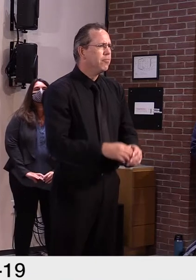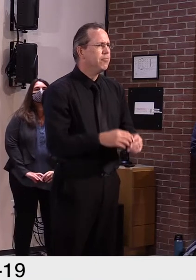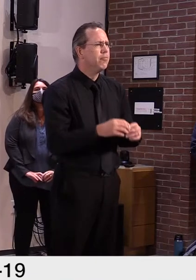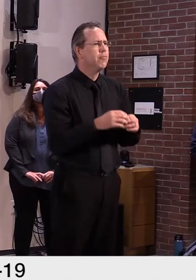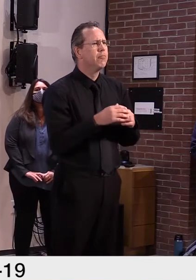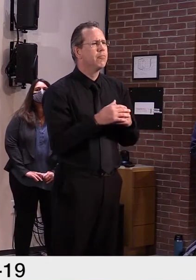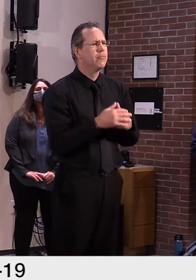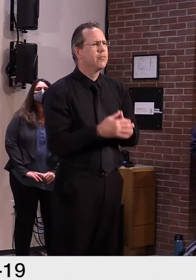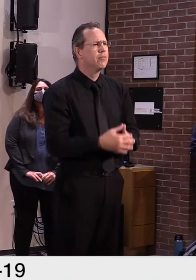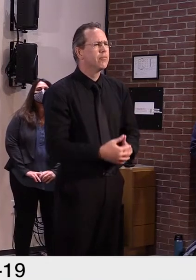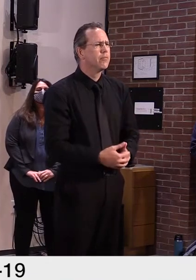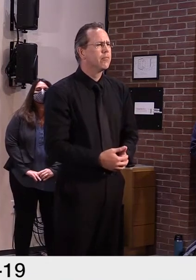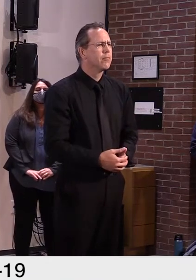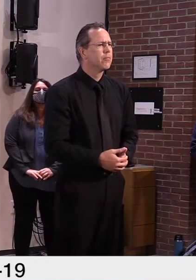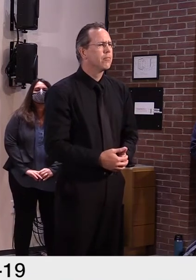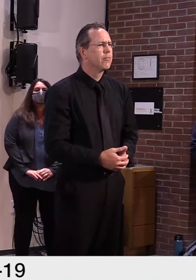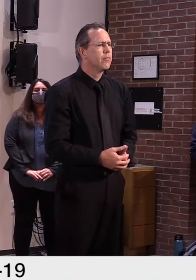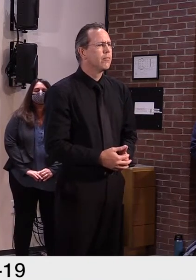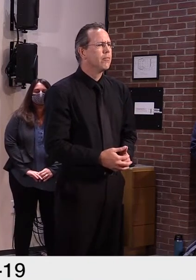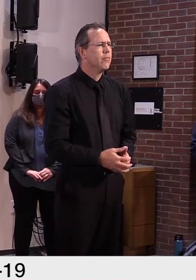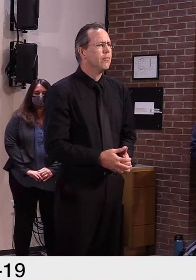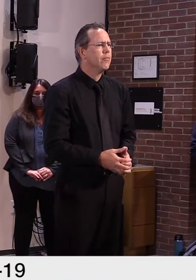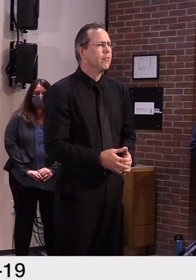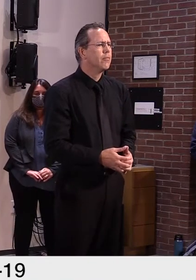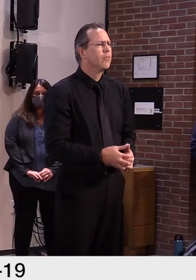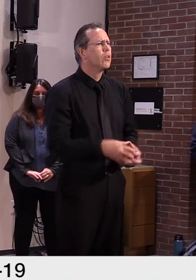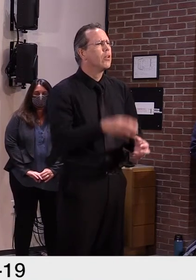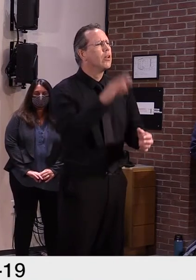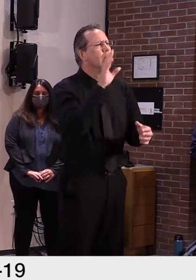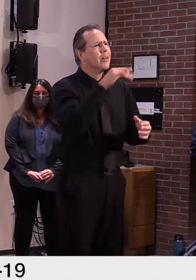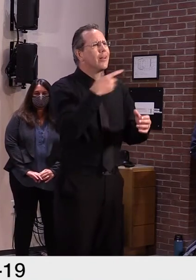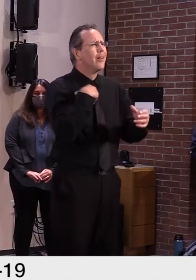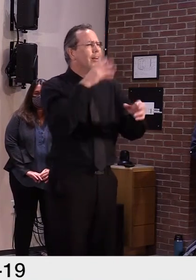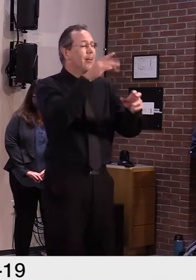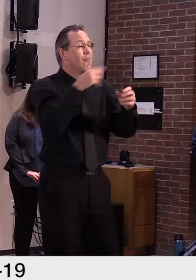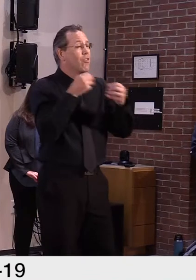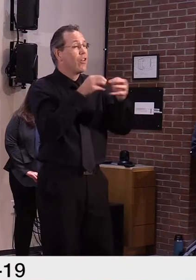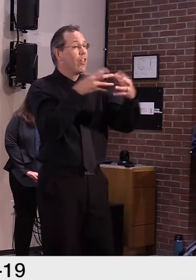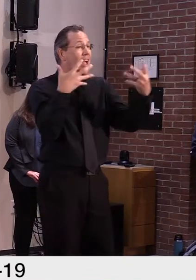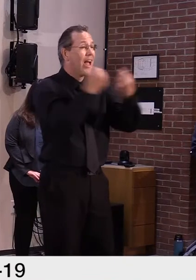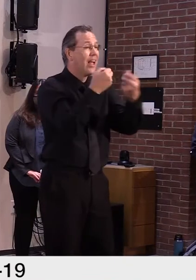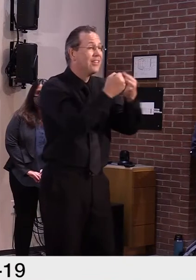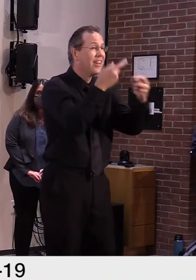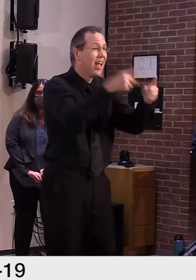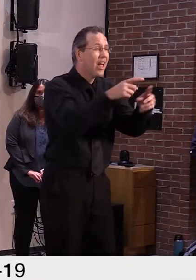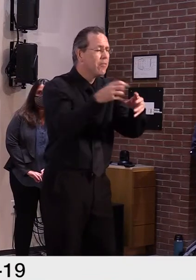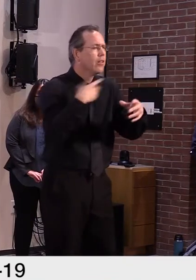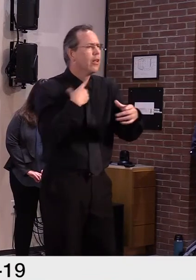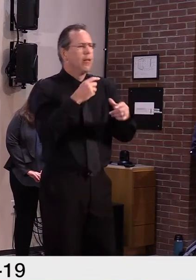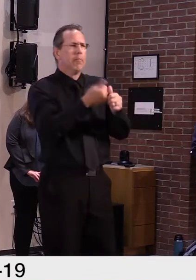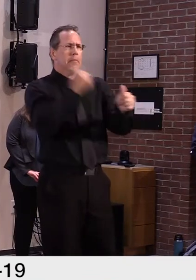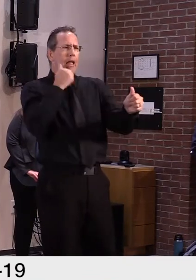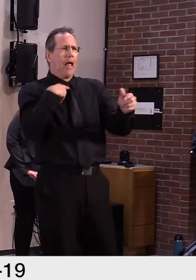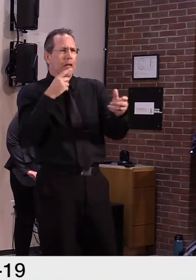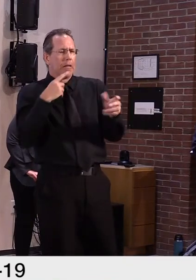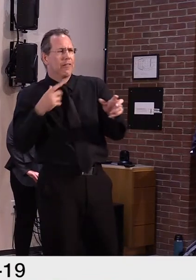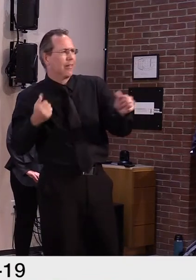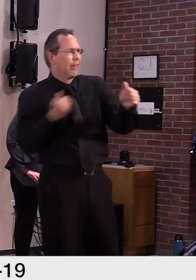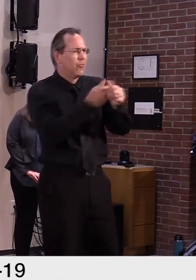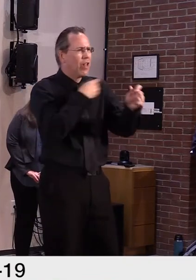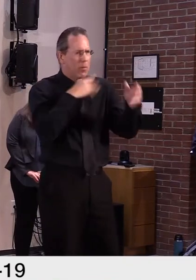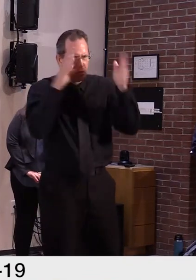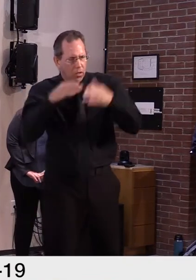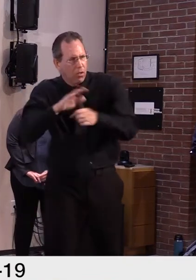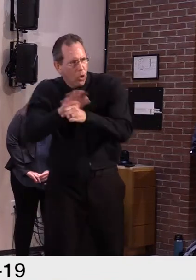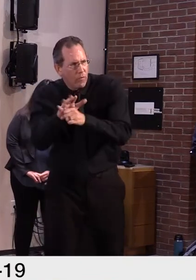-impact cases. But for the last 40 years, there's never been an impact on any case. I'm just wondering why you didn't keep with the